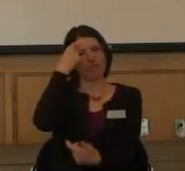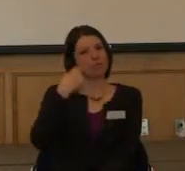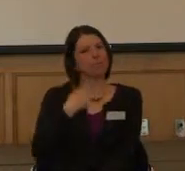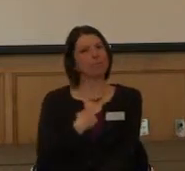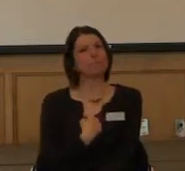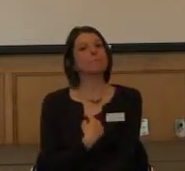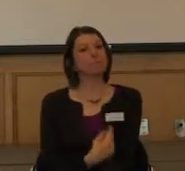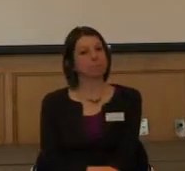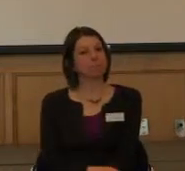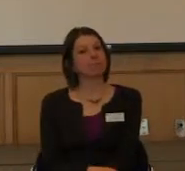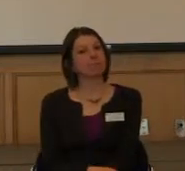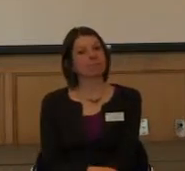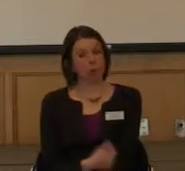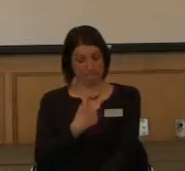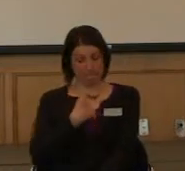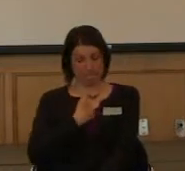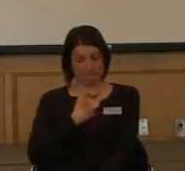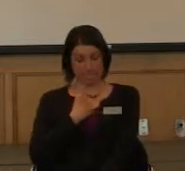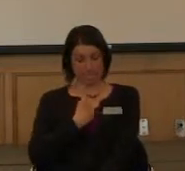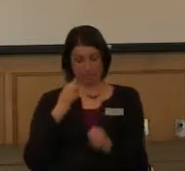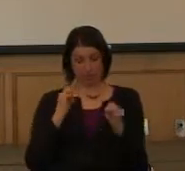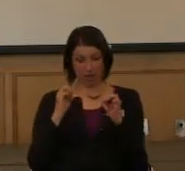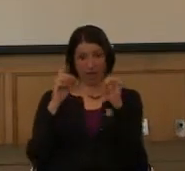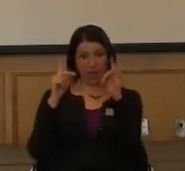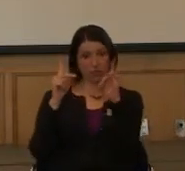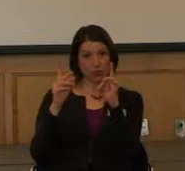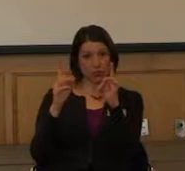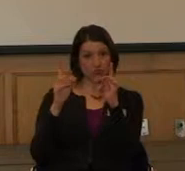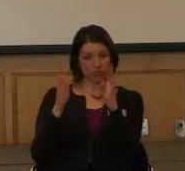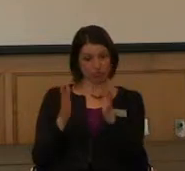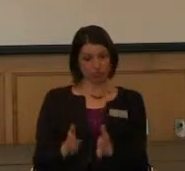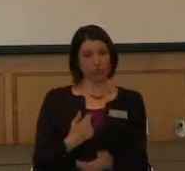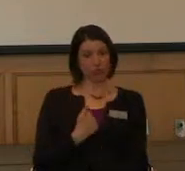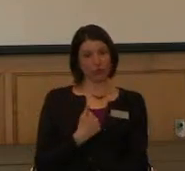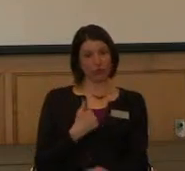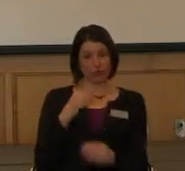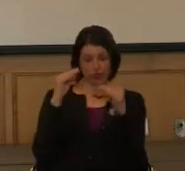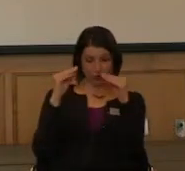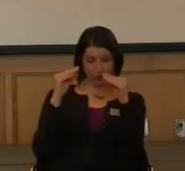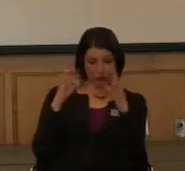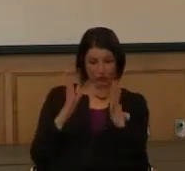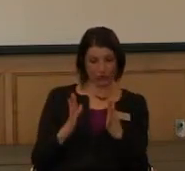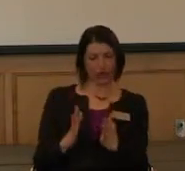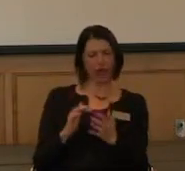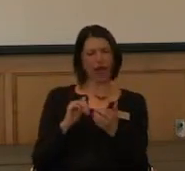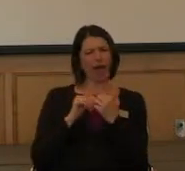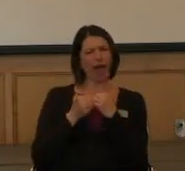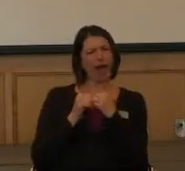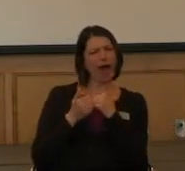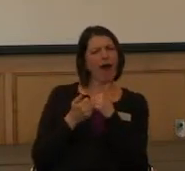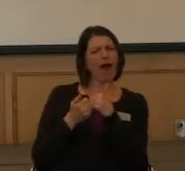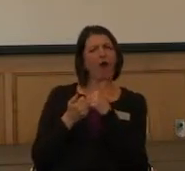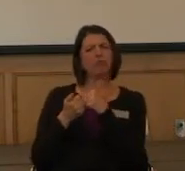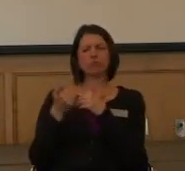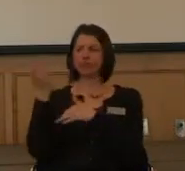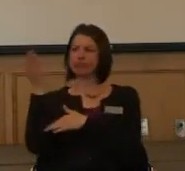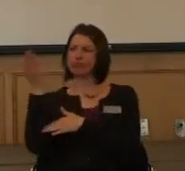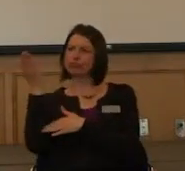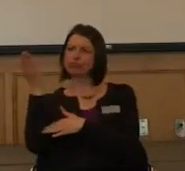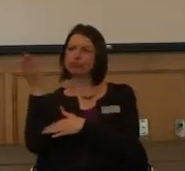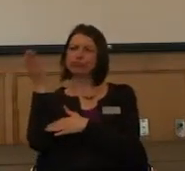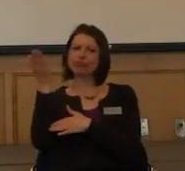as an educator to try to find ways to kind of present the material